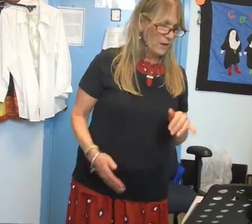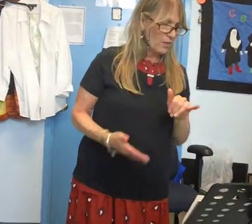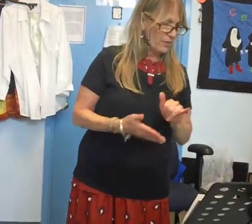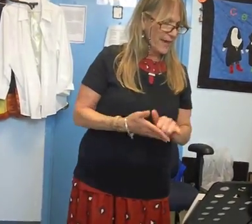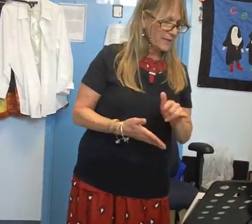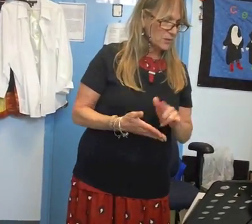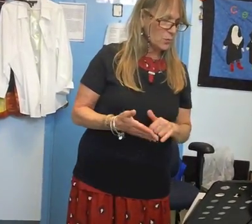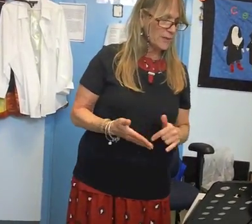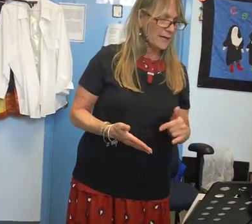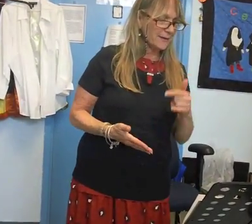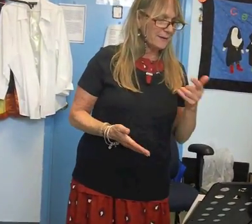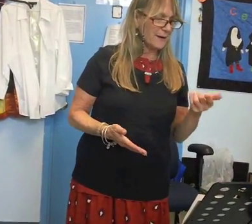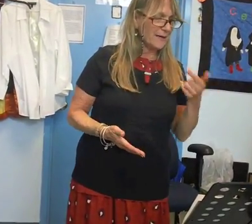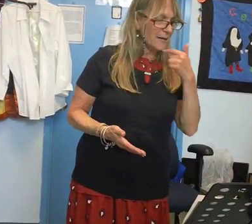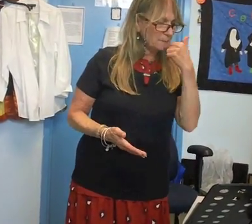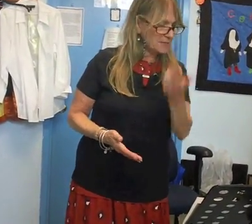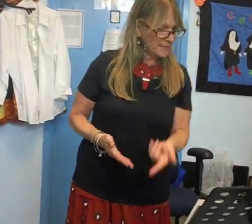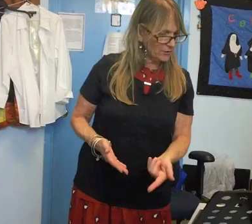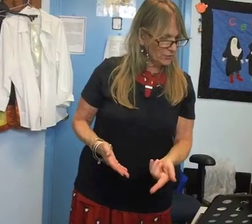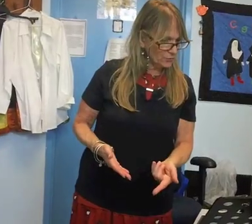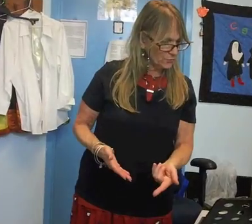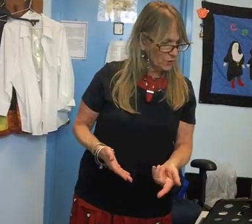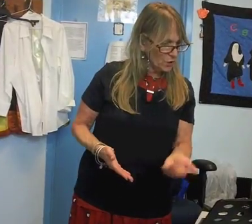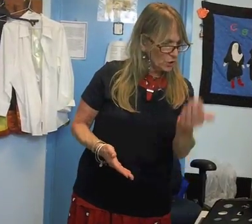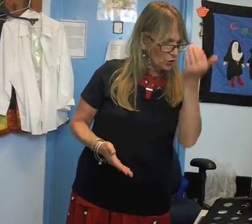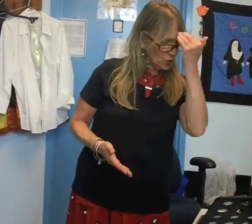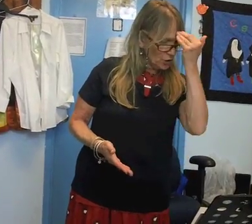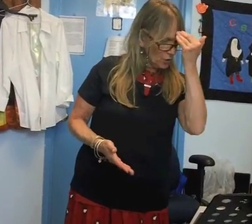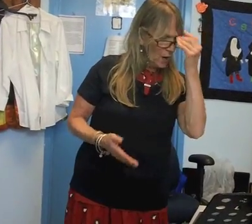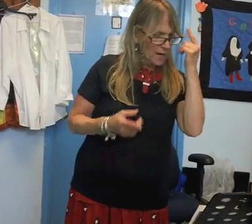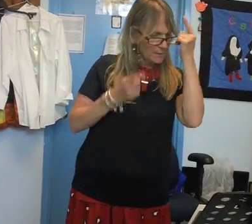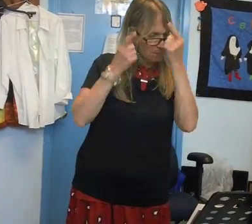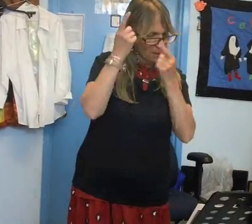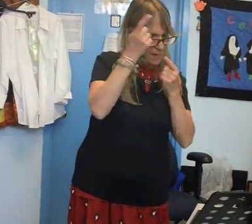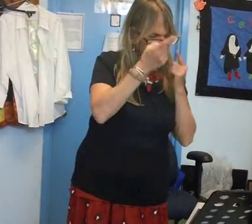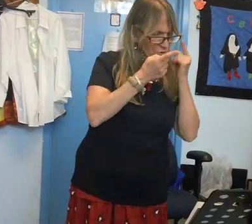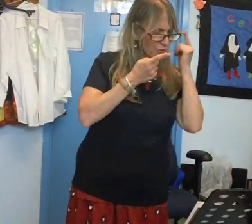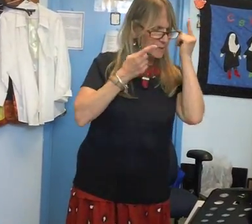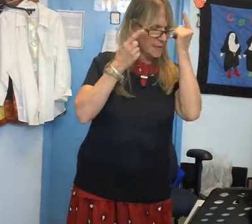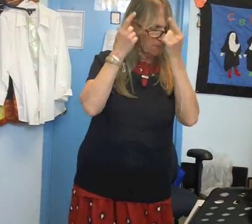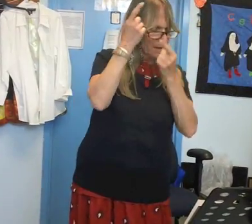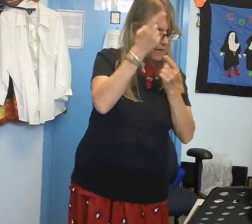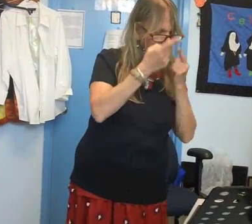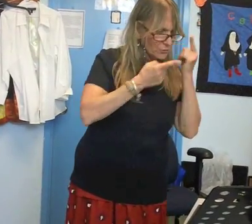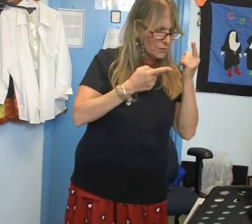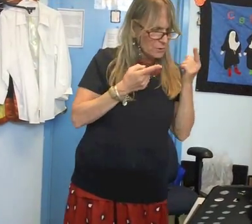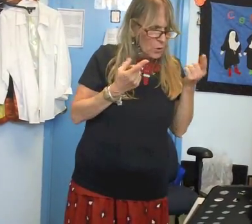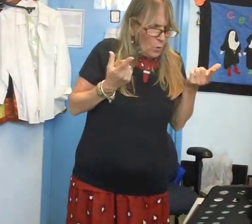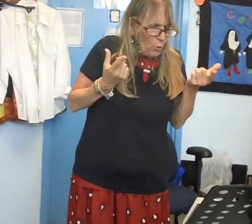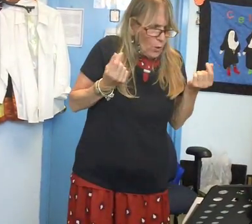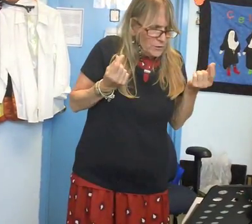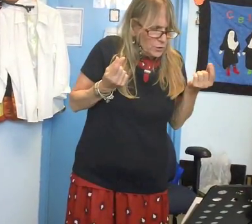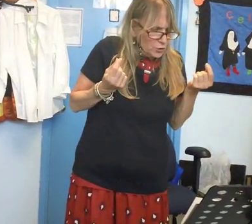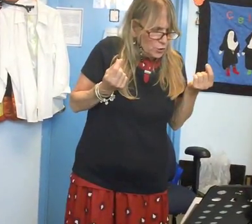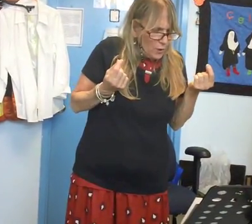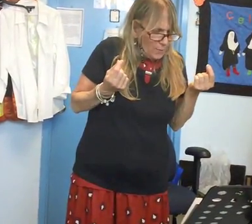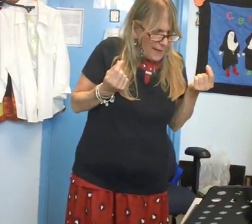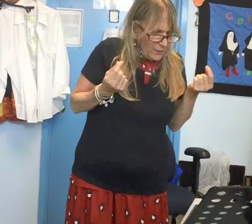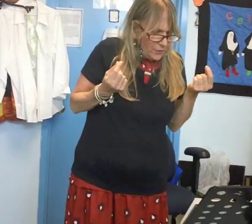that's what I I come to tell you you know I've been pondering and pondering what to do about her